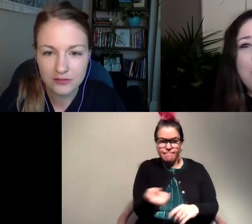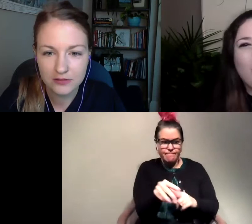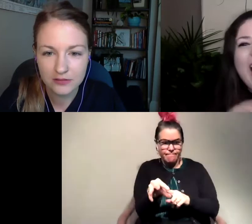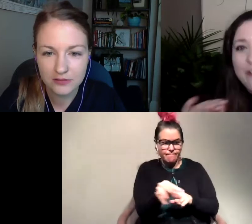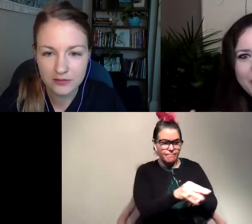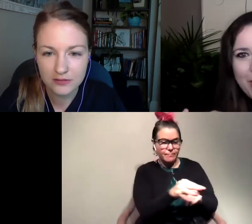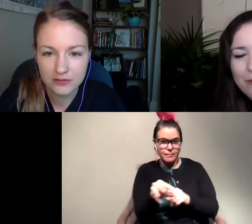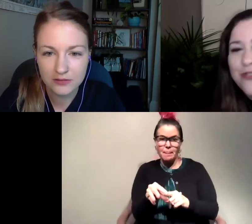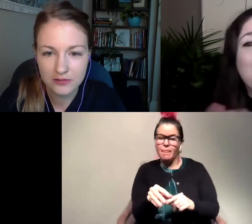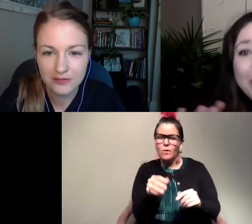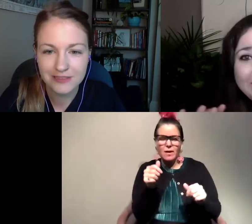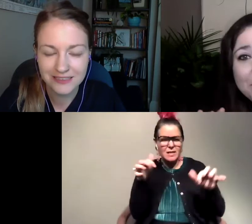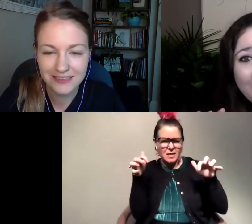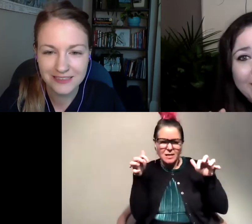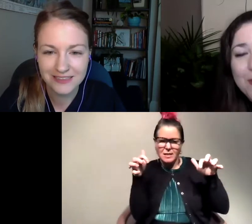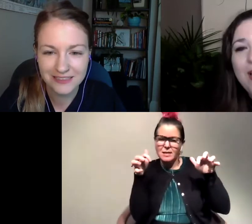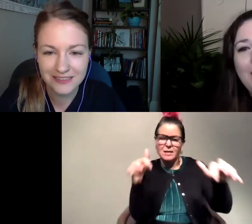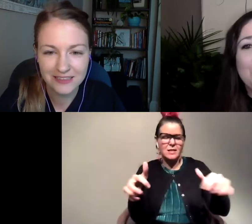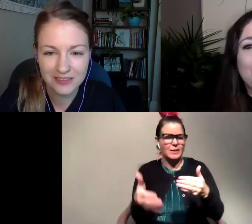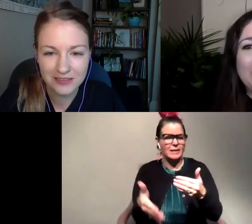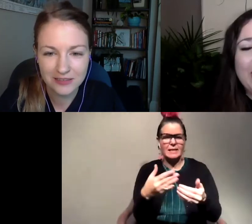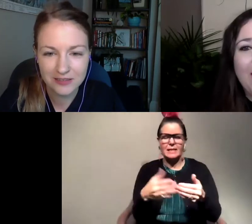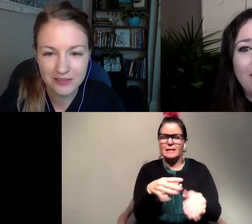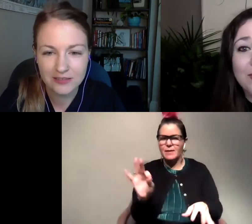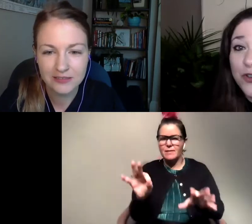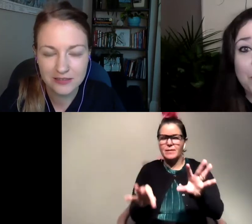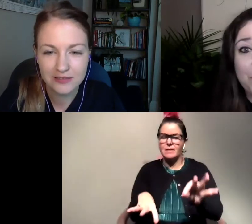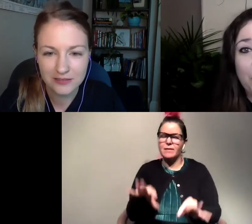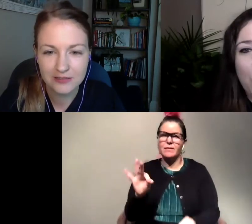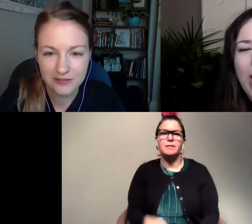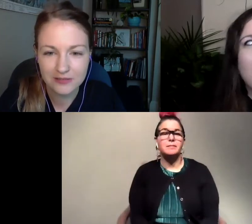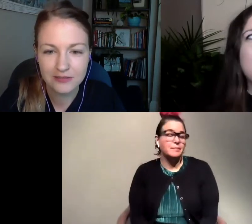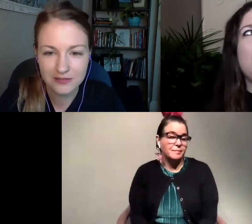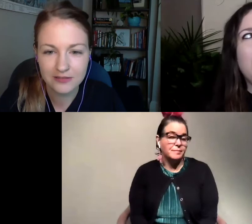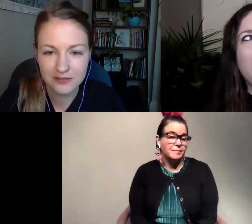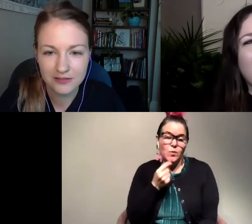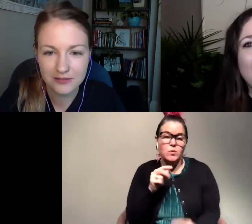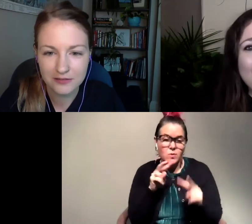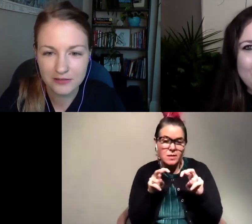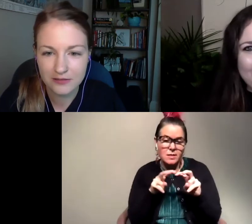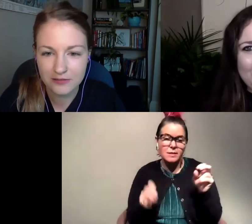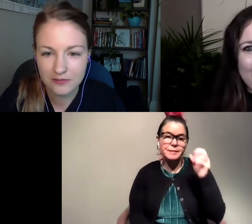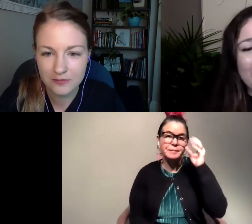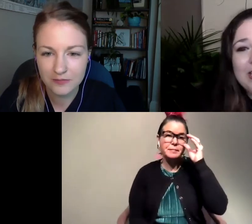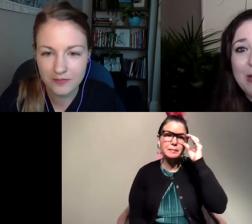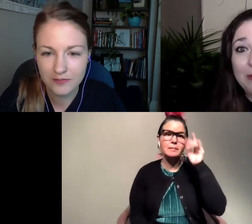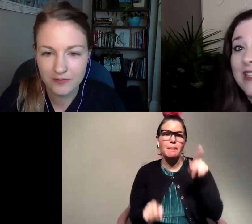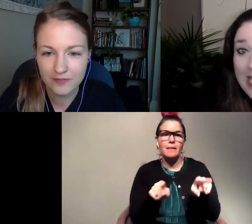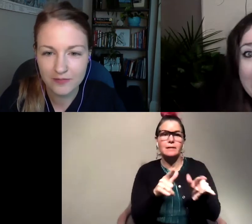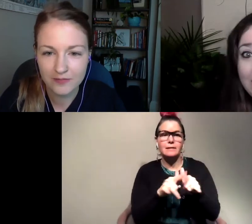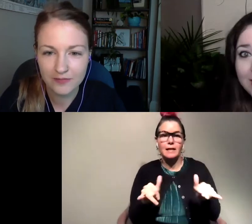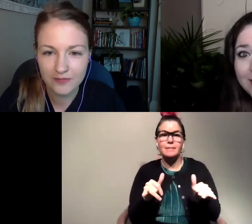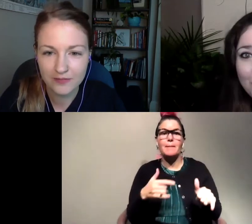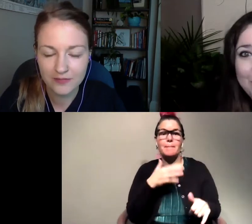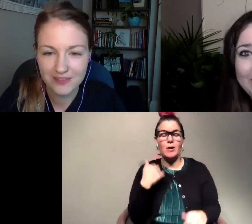they were everywhere. was so easy to find them and they were really super super cool and also it made me feel better to be able to